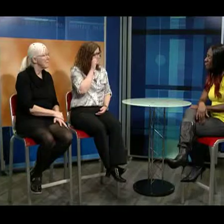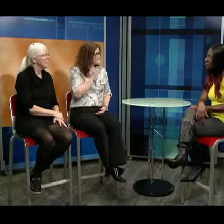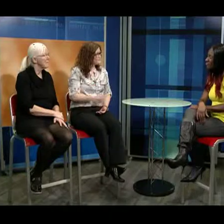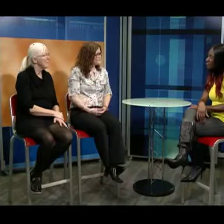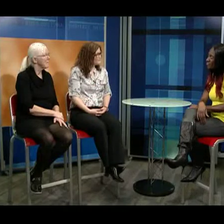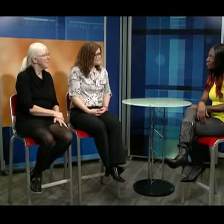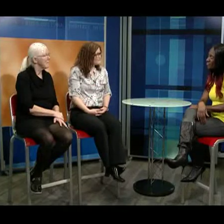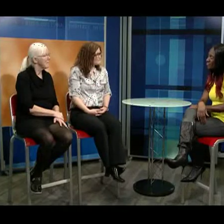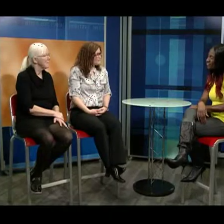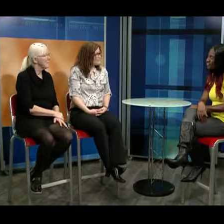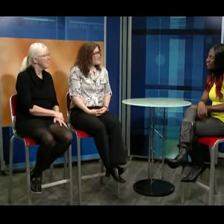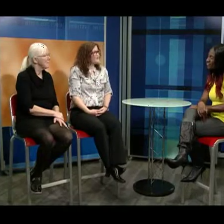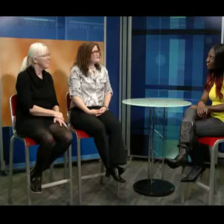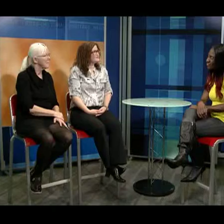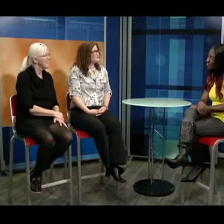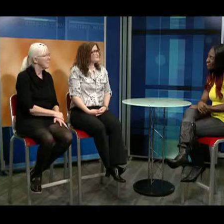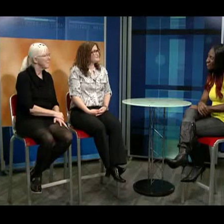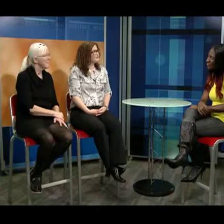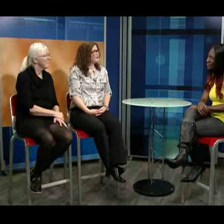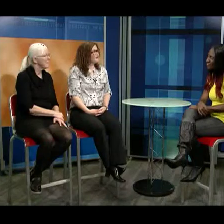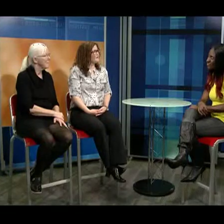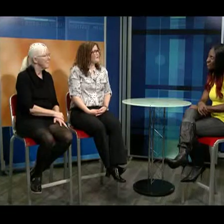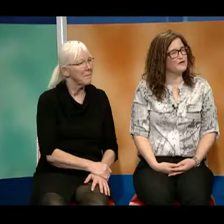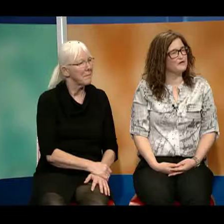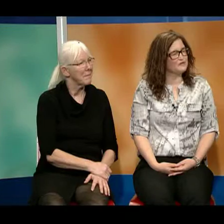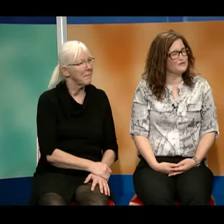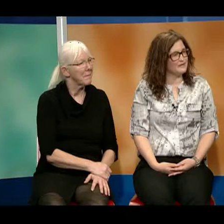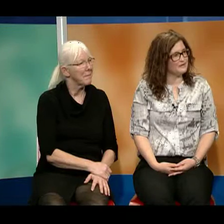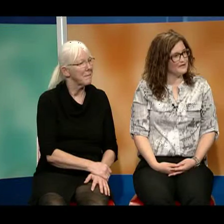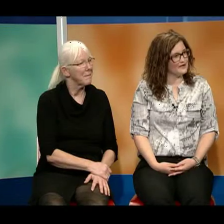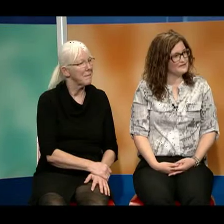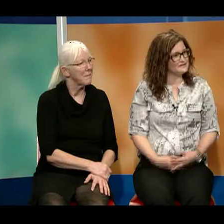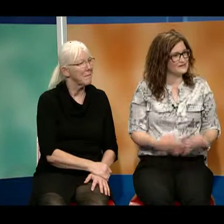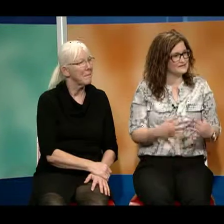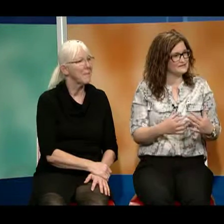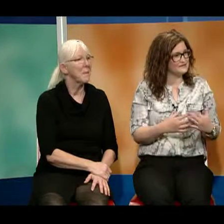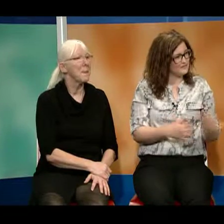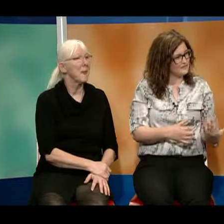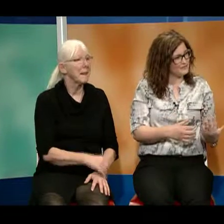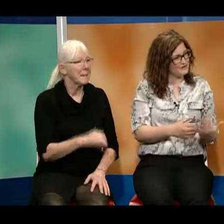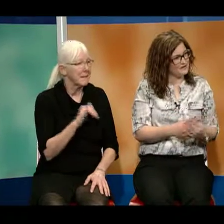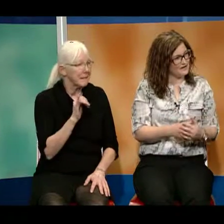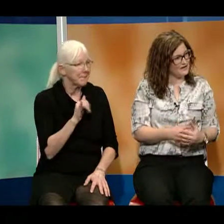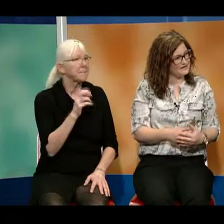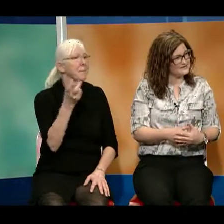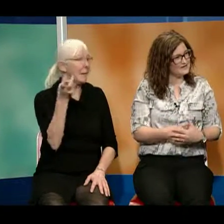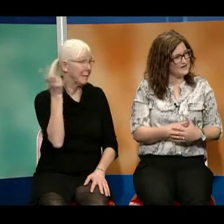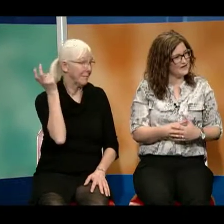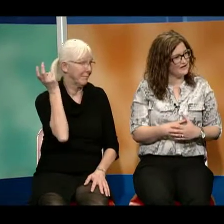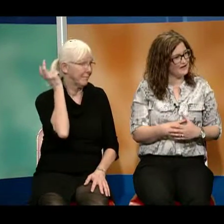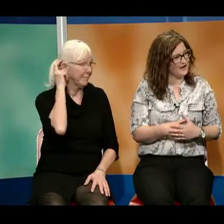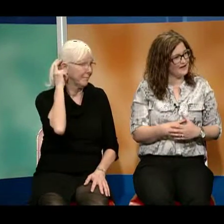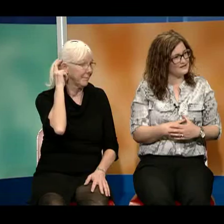cochlear implant? So, the cochlear implant is different from hearing aids in that